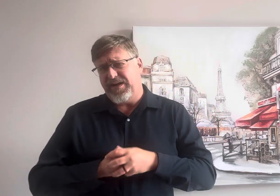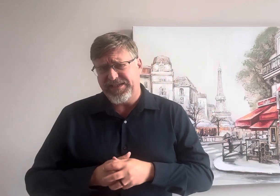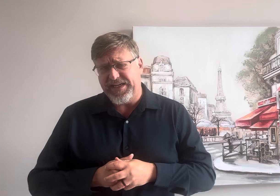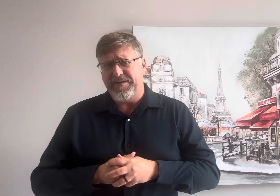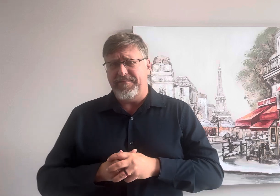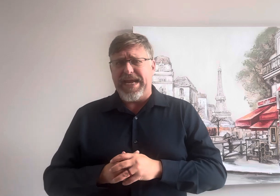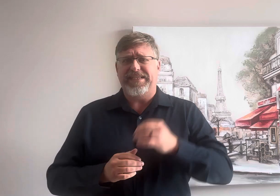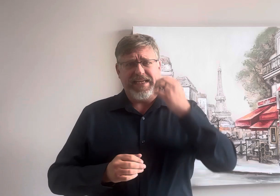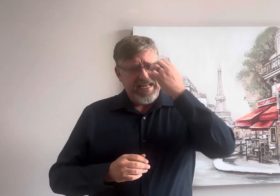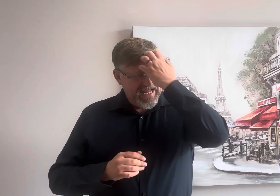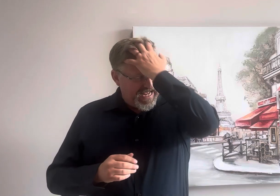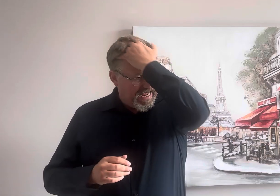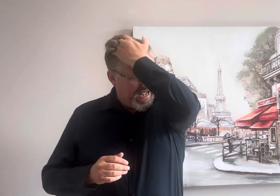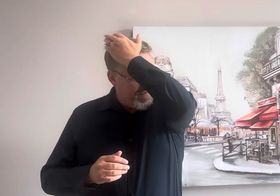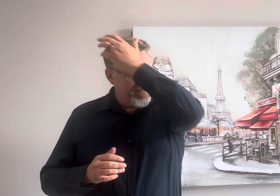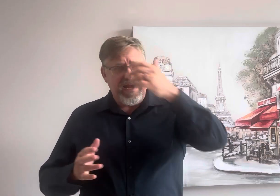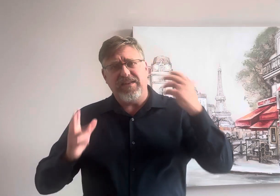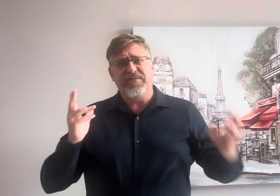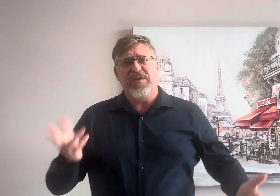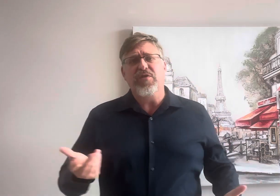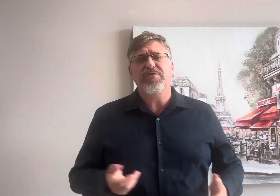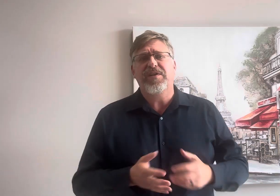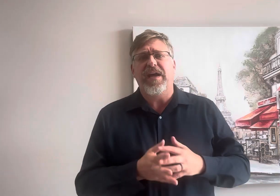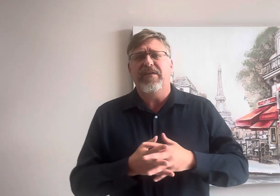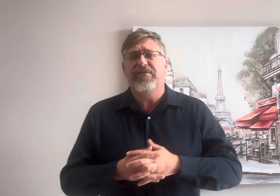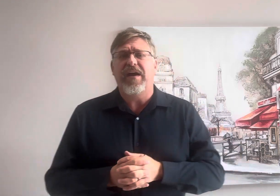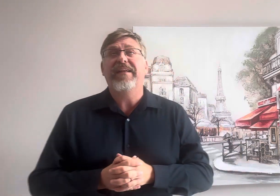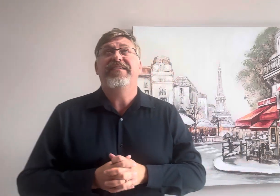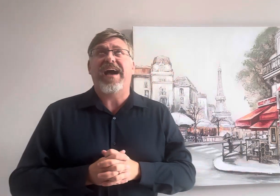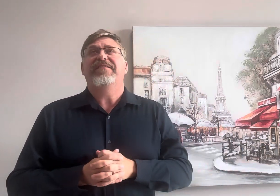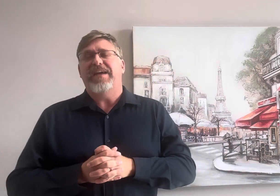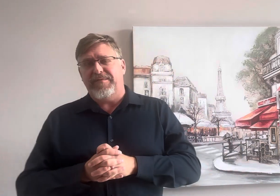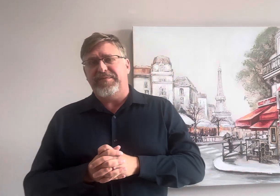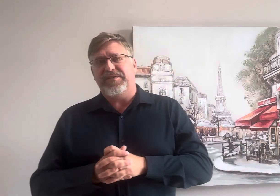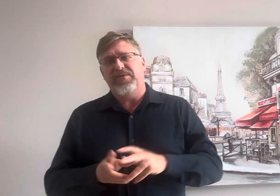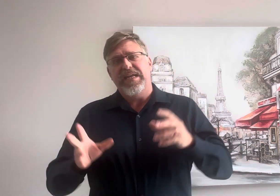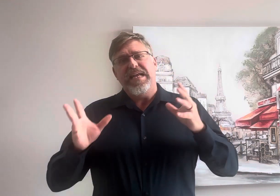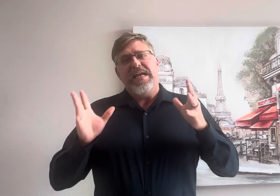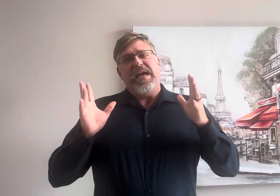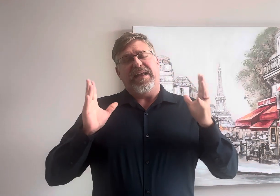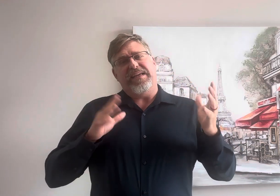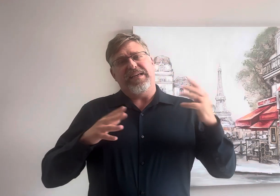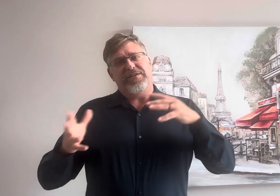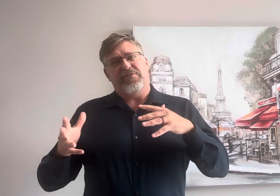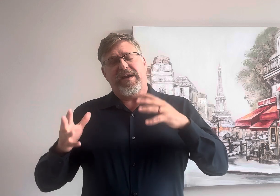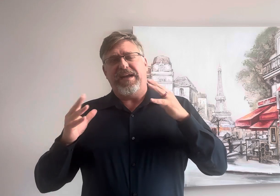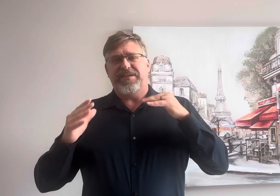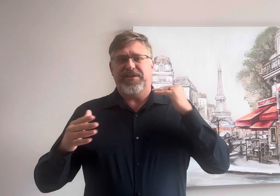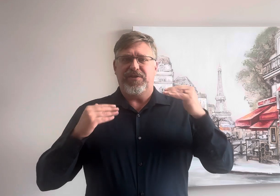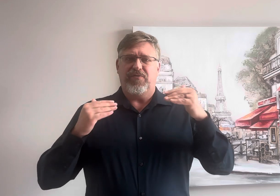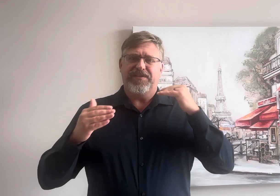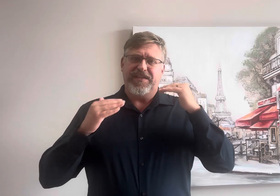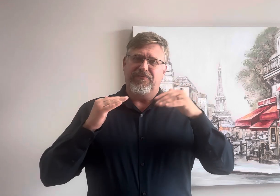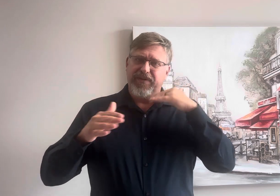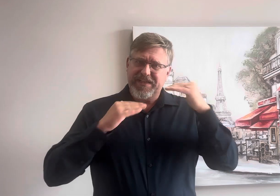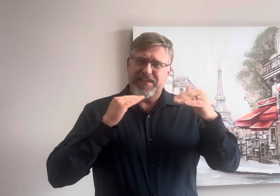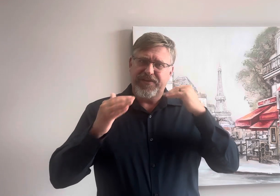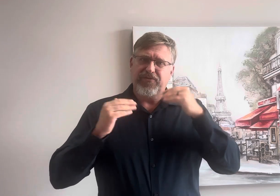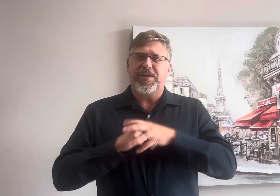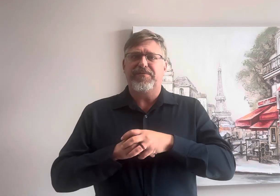guys did amazing um i love the nose dive dive episode i think it's great just shows the risks associated with